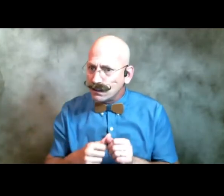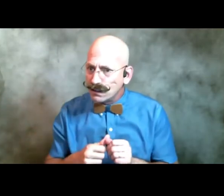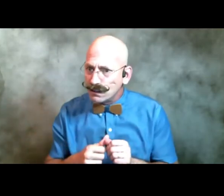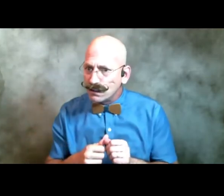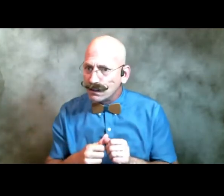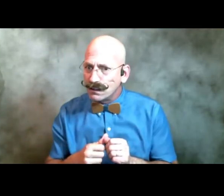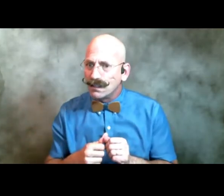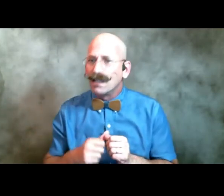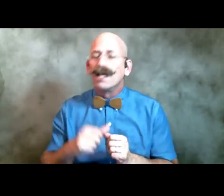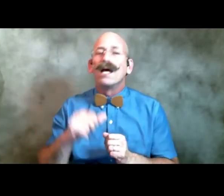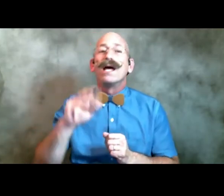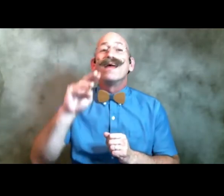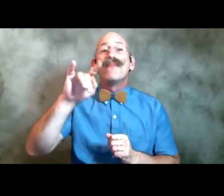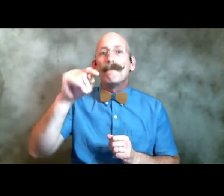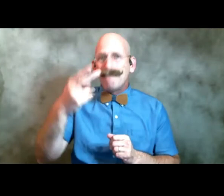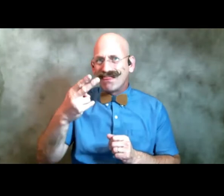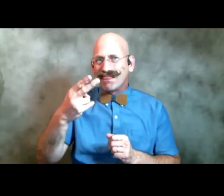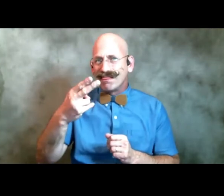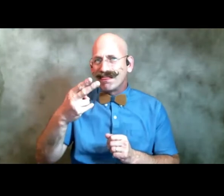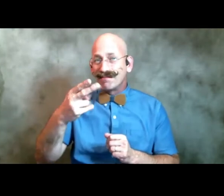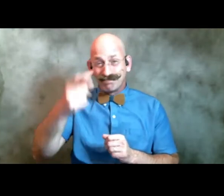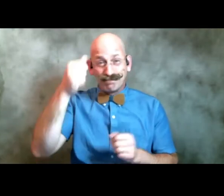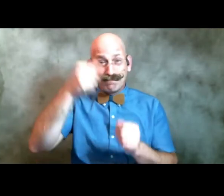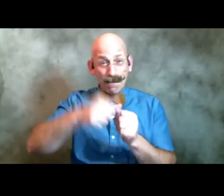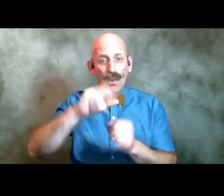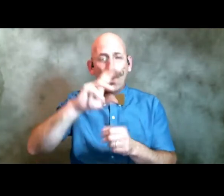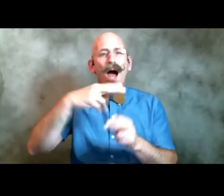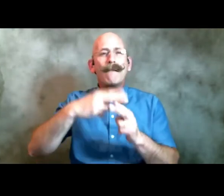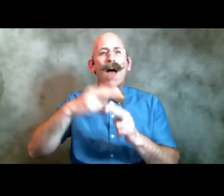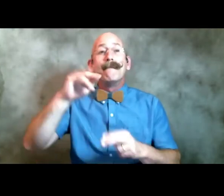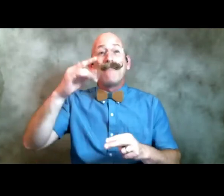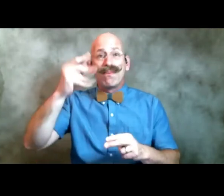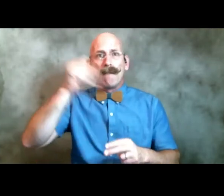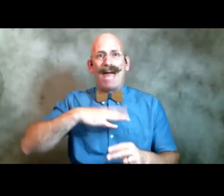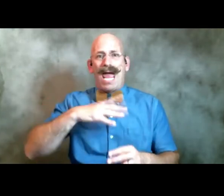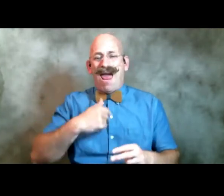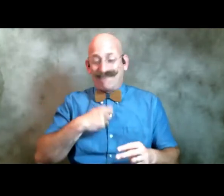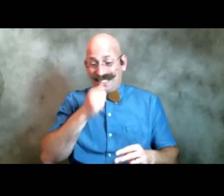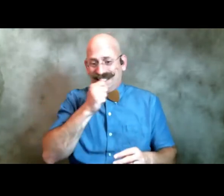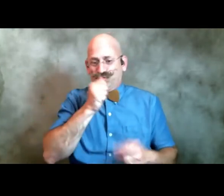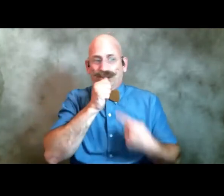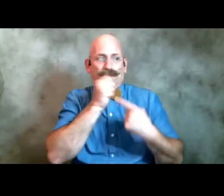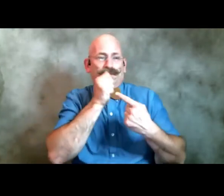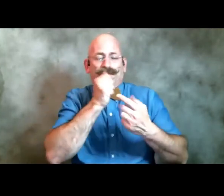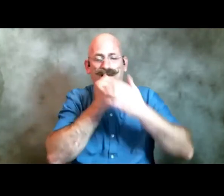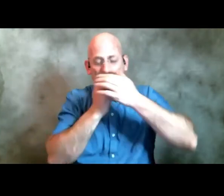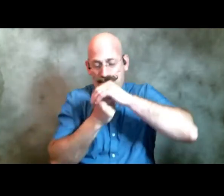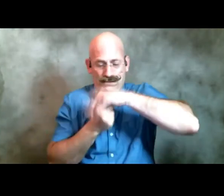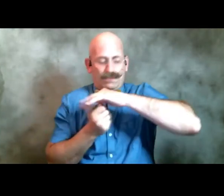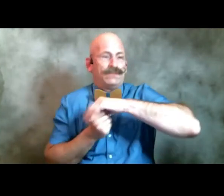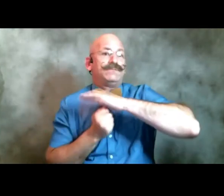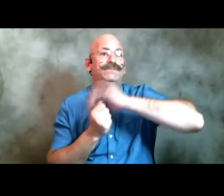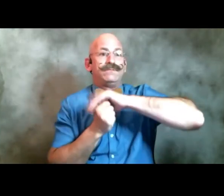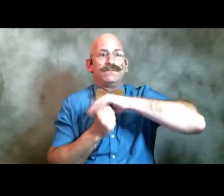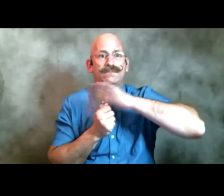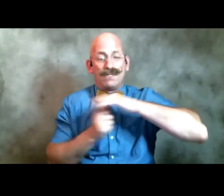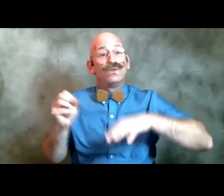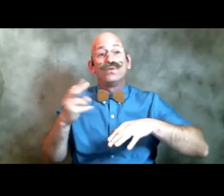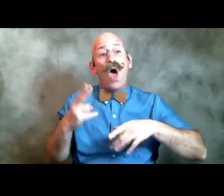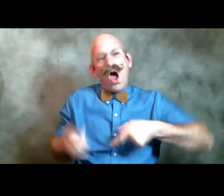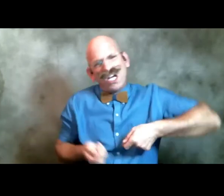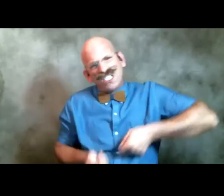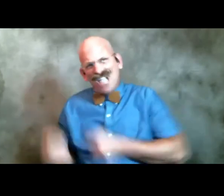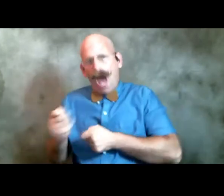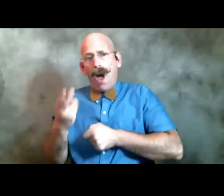myth about the guy who had a secret and he couldn't keep it anymore so he dug a little hole next to the river so this is my